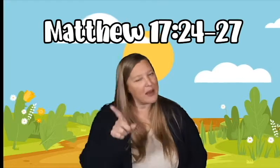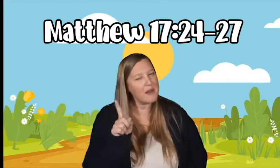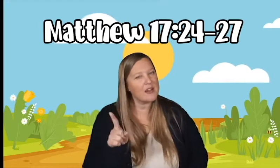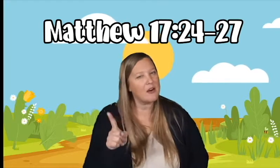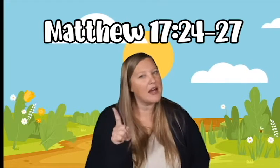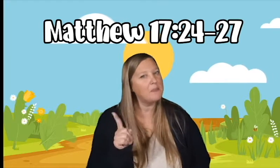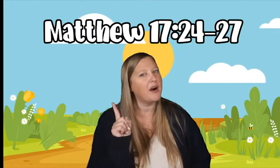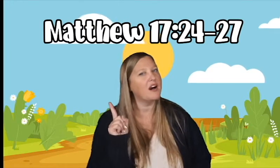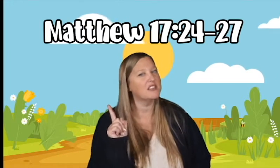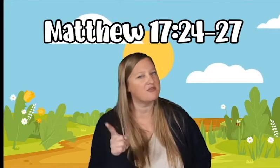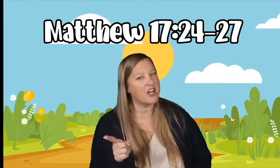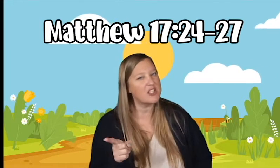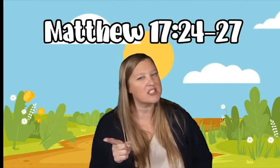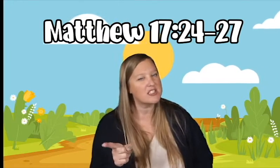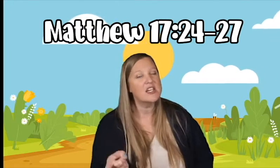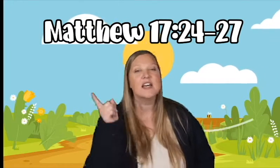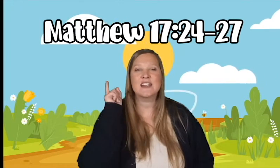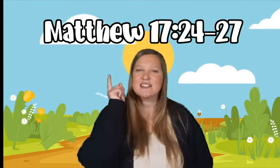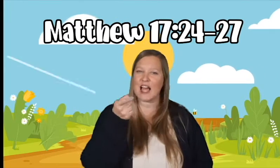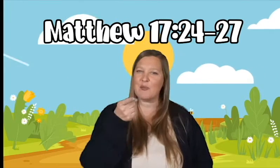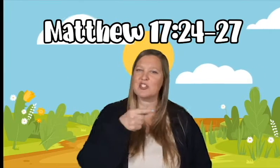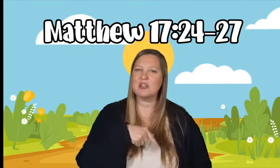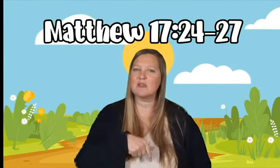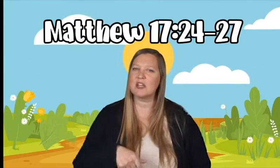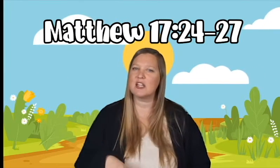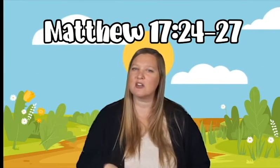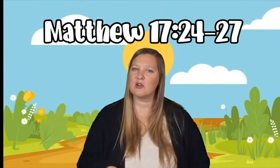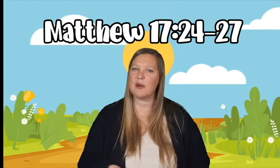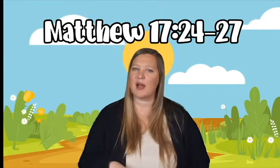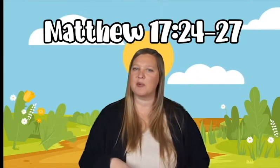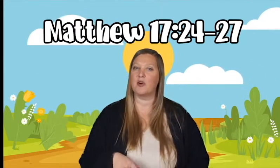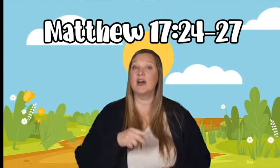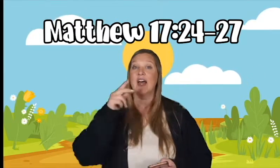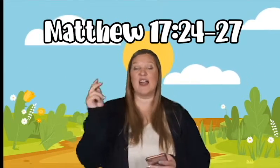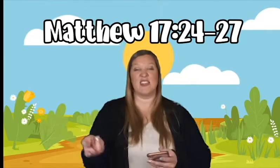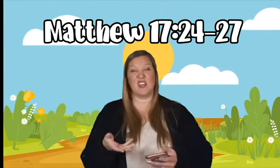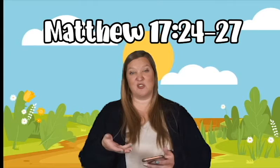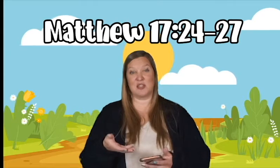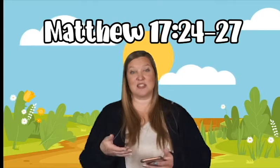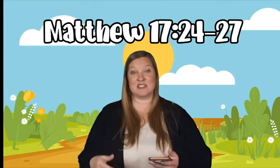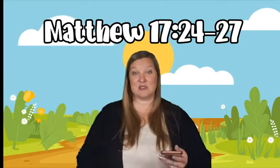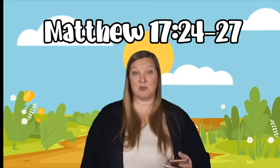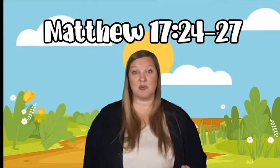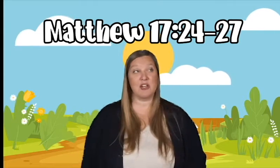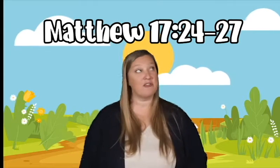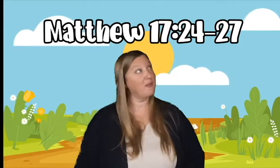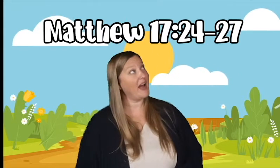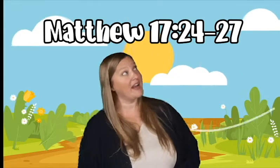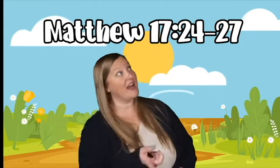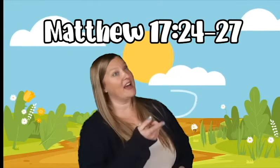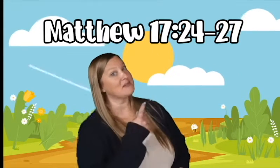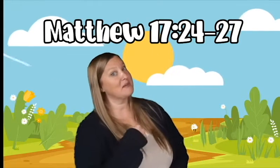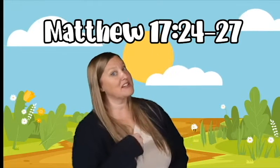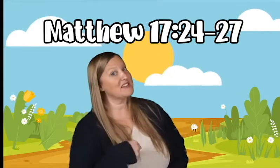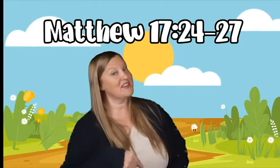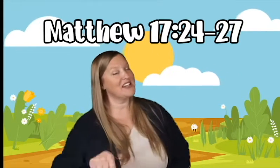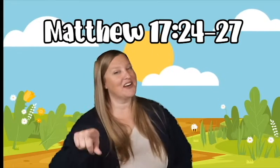I'm going to go ahead and pause first because I want you to read it in your Bible and then you can listen to me read it from mine as we watch the video.